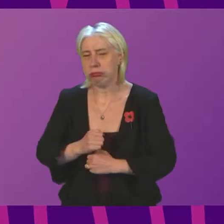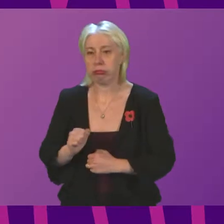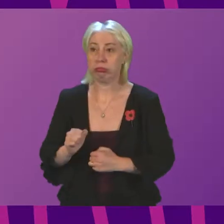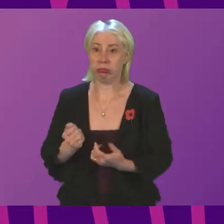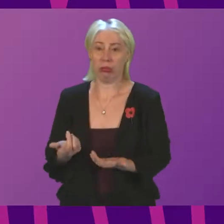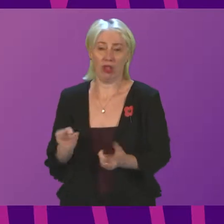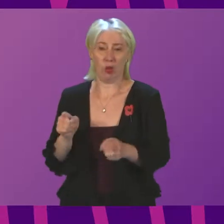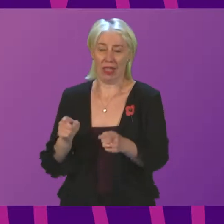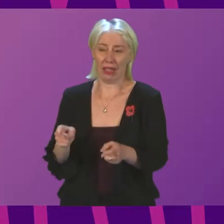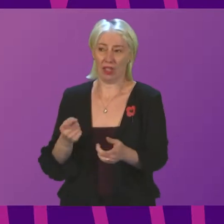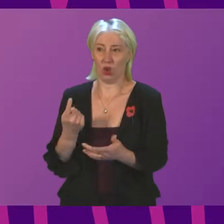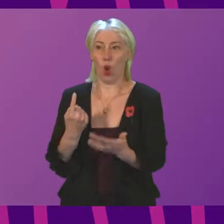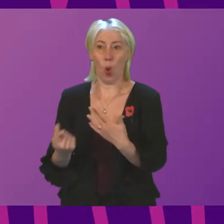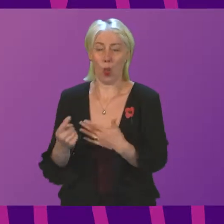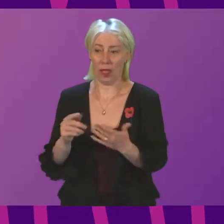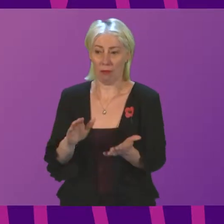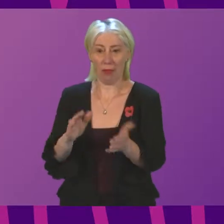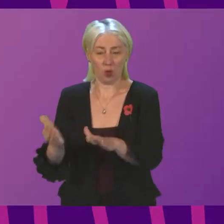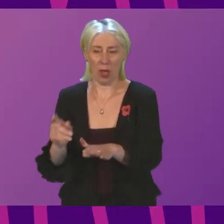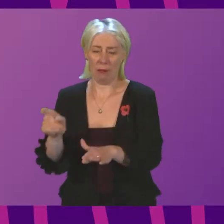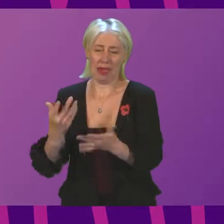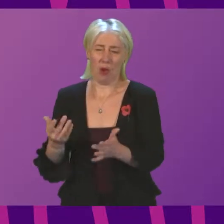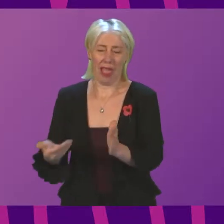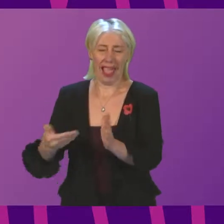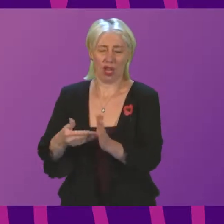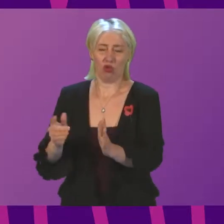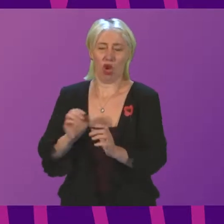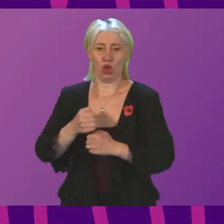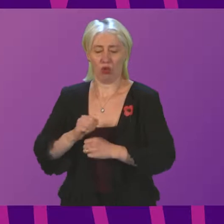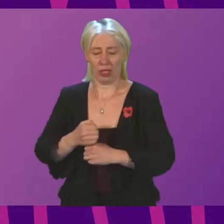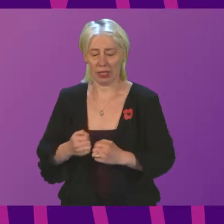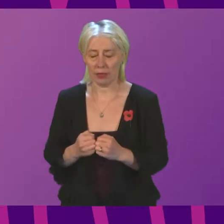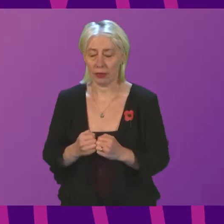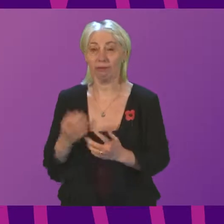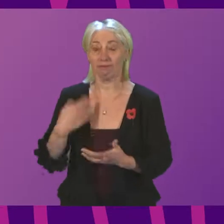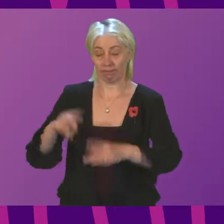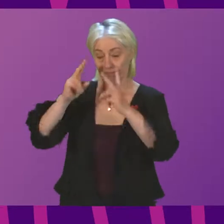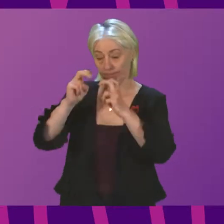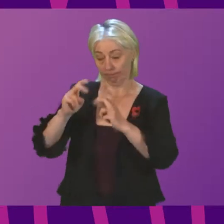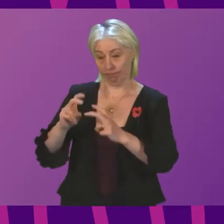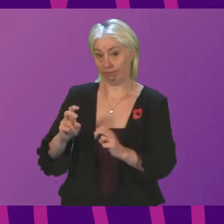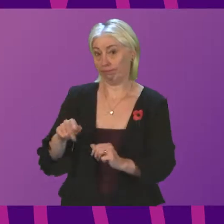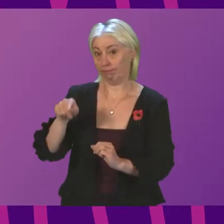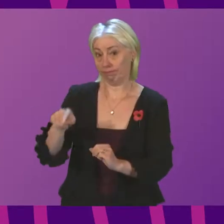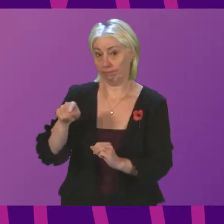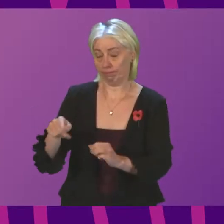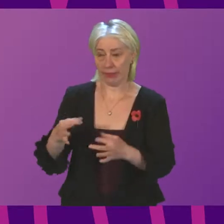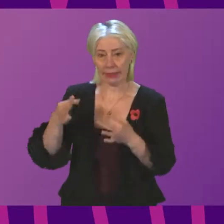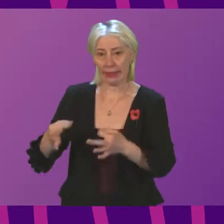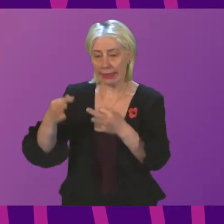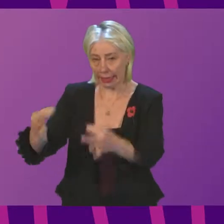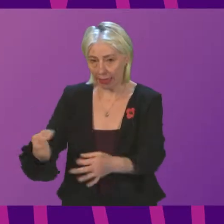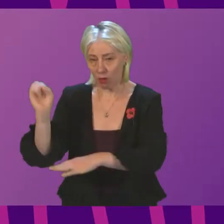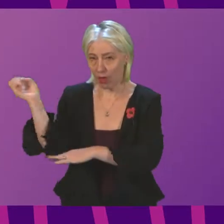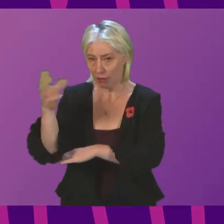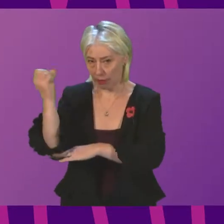addition to the loss of Mr Brown. An investigation into the circumstances relating to the delay in reaching